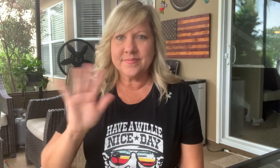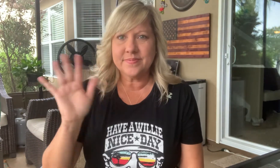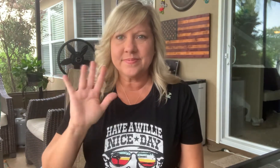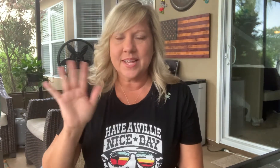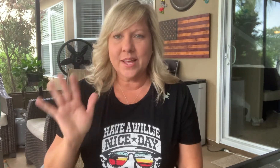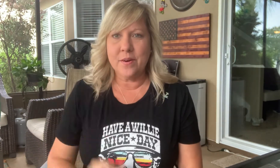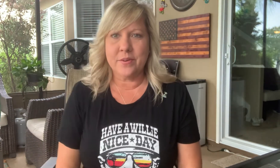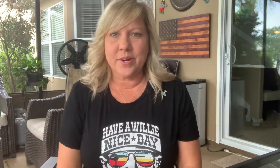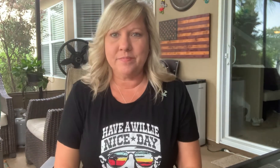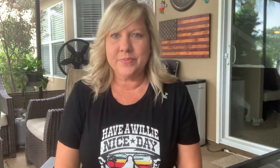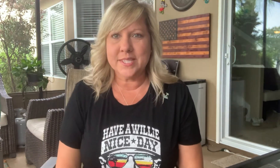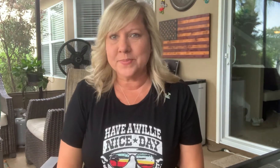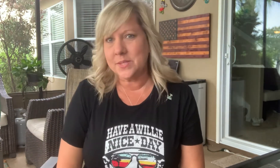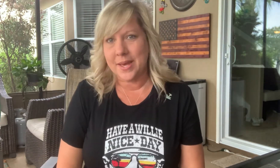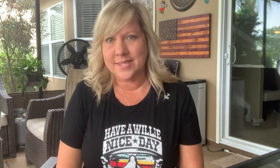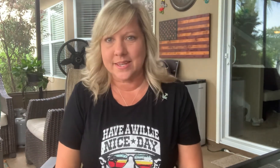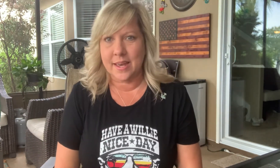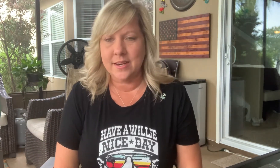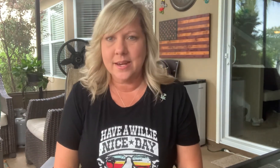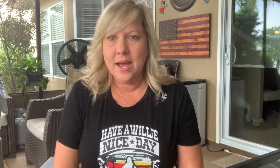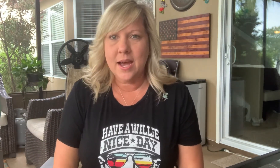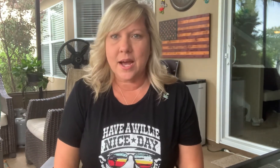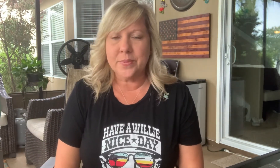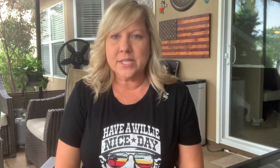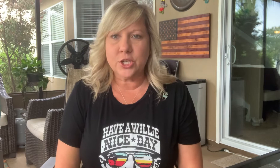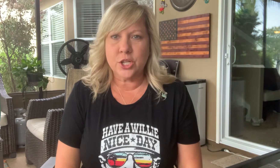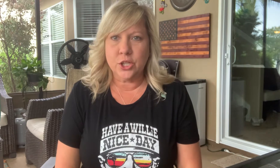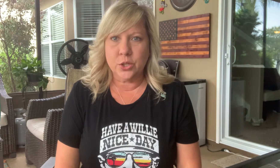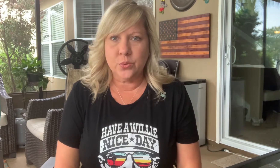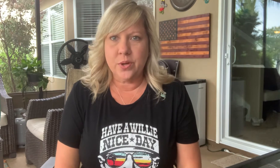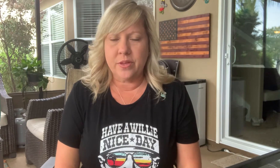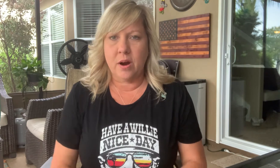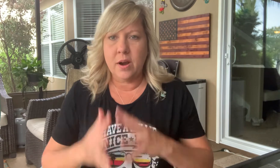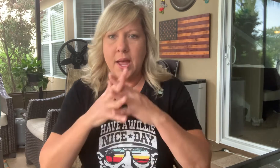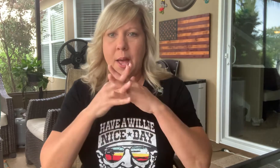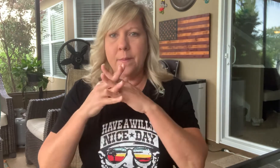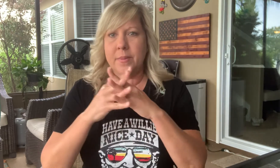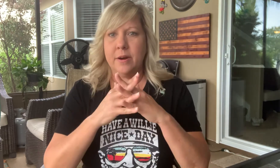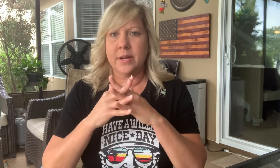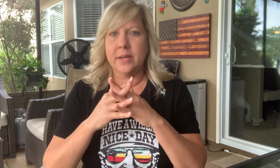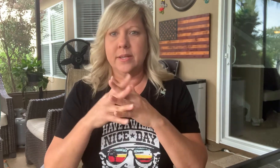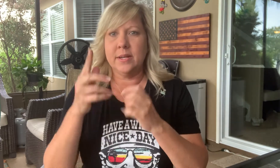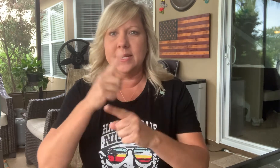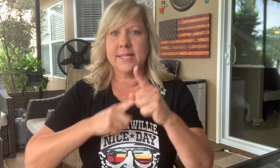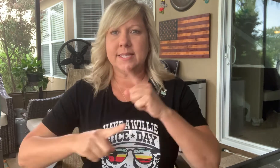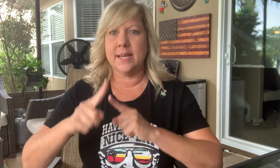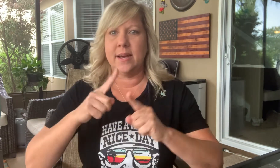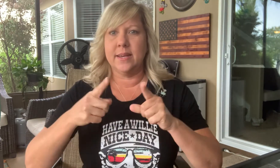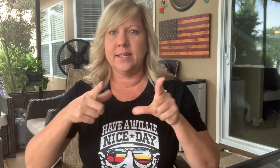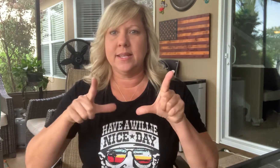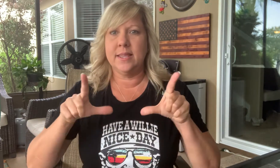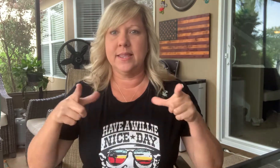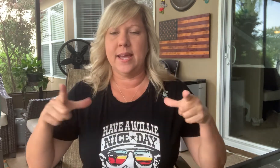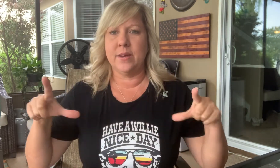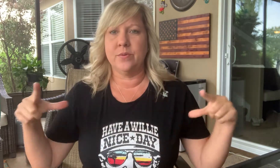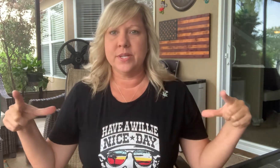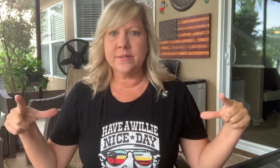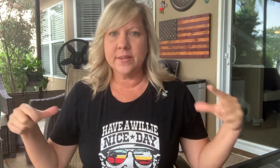Hello everyone, it's Miss Betsy again coming to you with our American Sign Language video